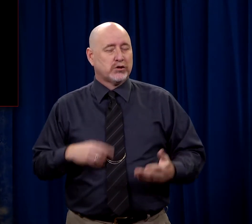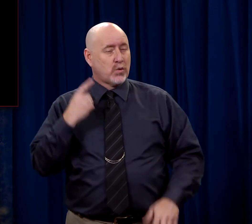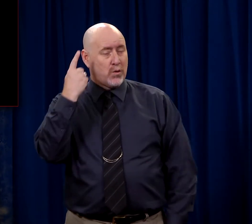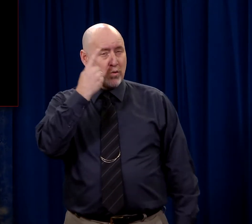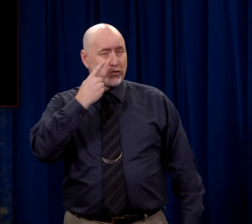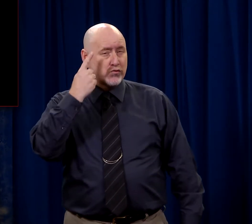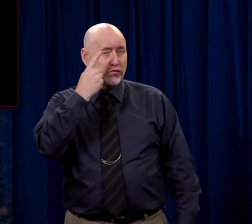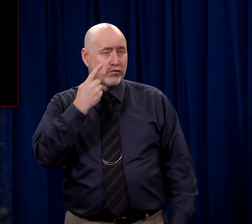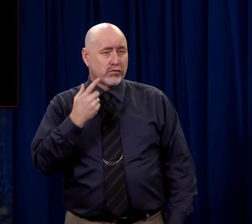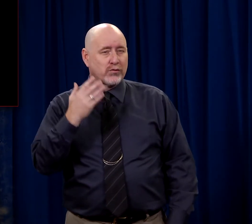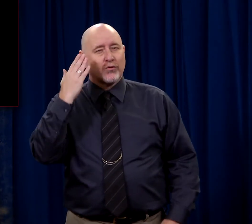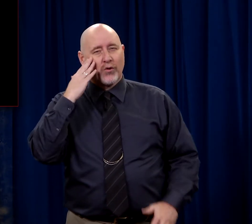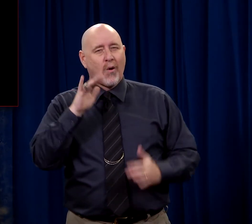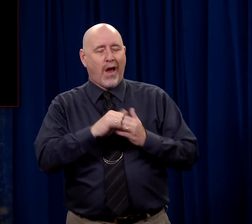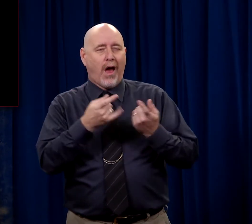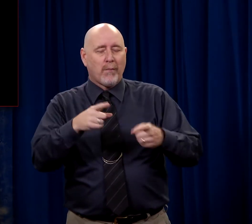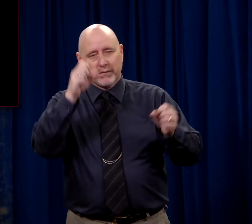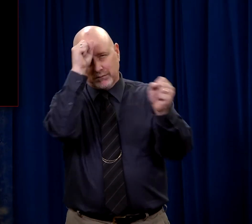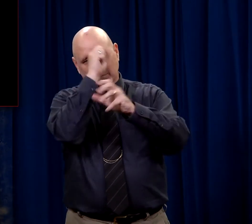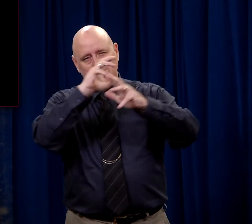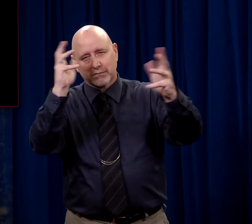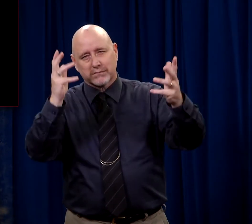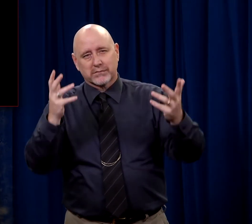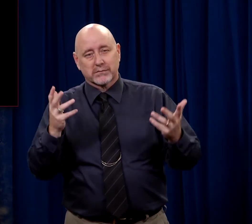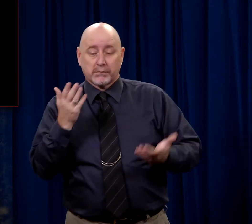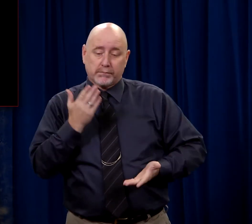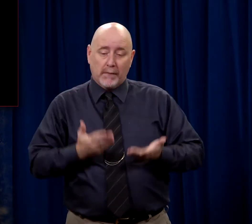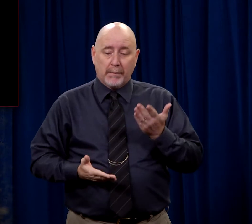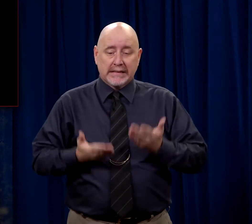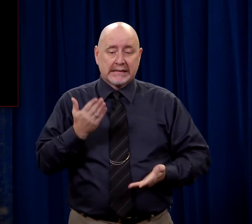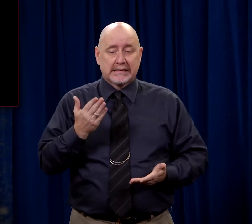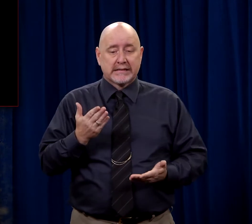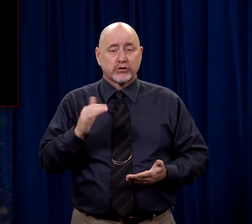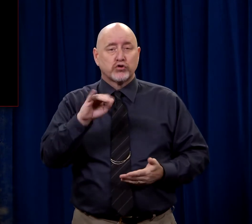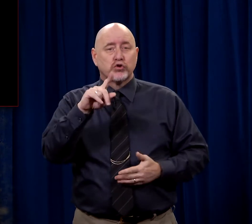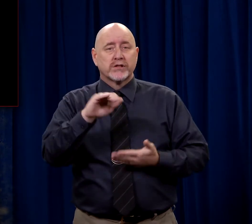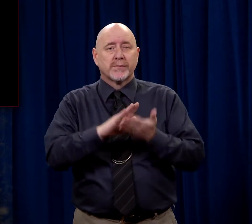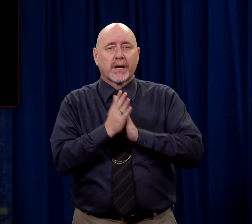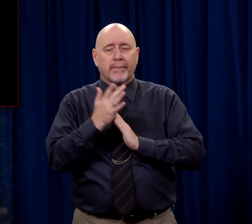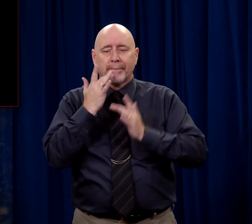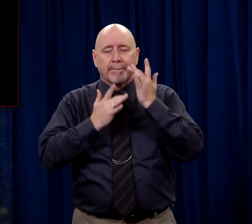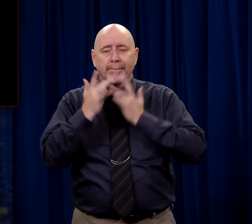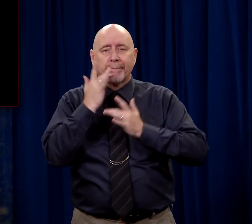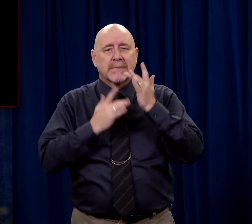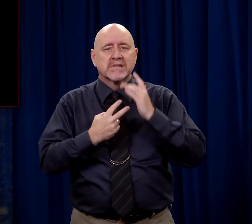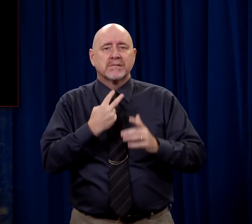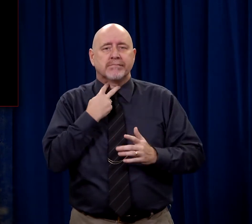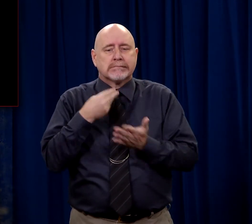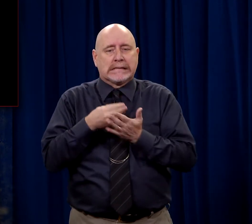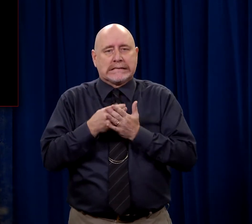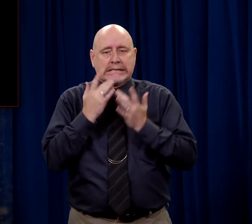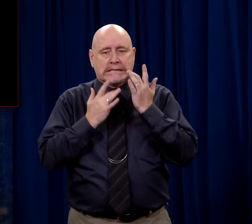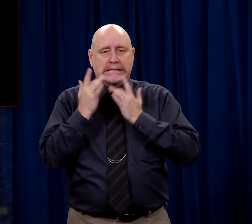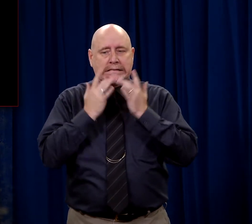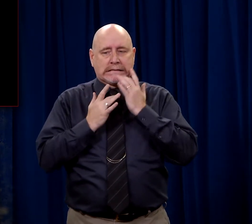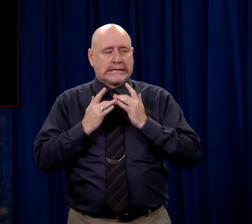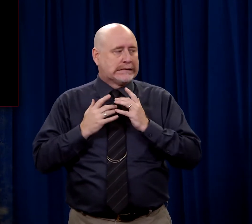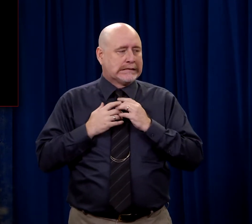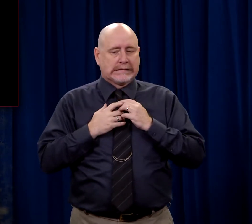I wonder. You know how this could happen. I mean maybe he was financially strapped short one